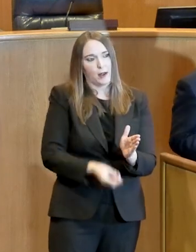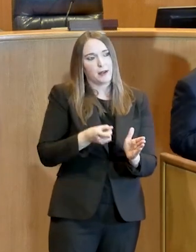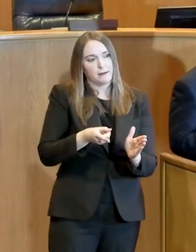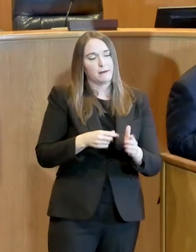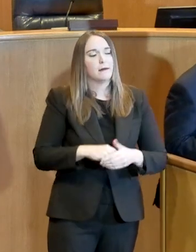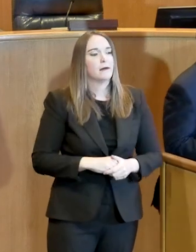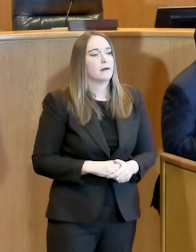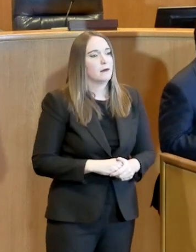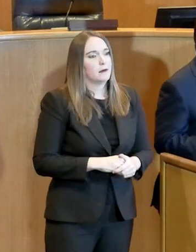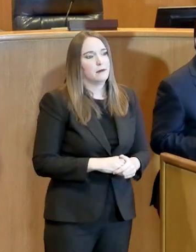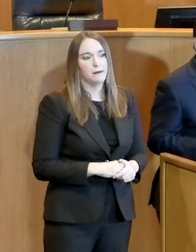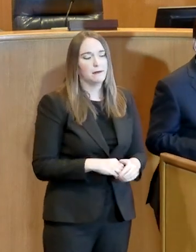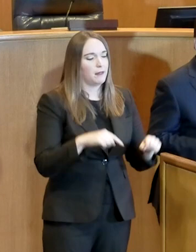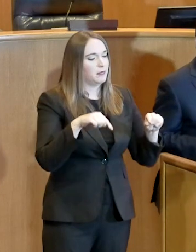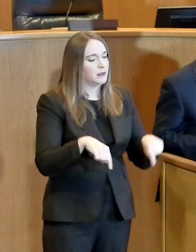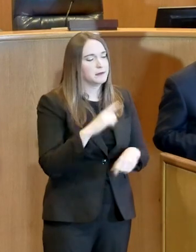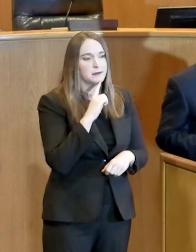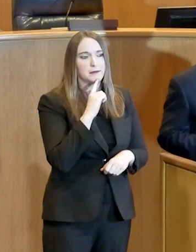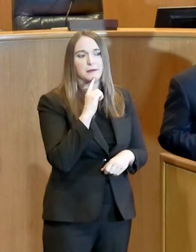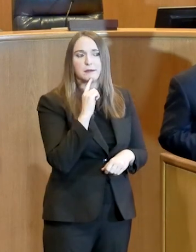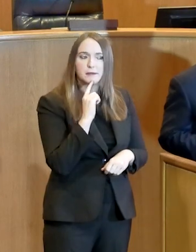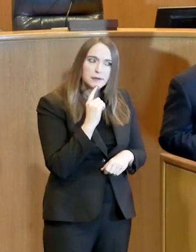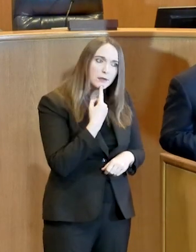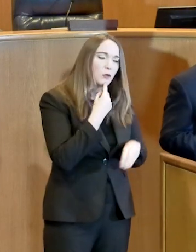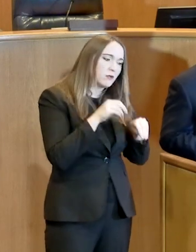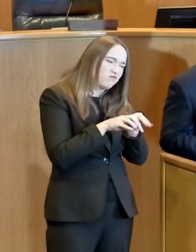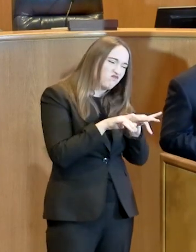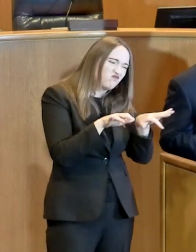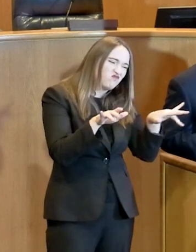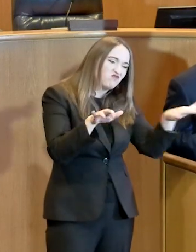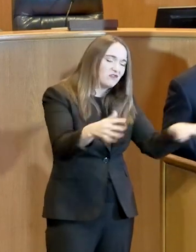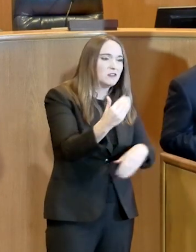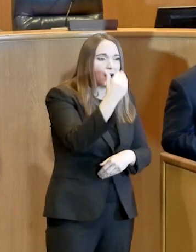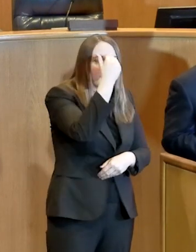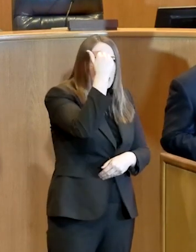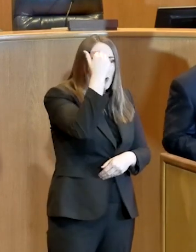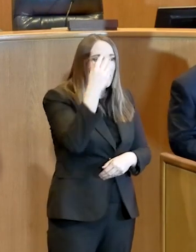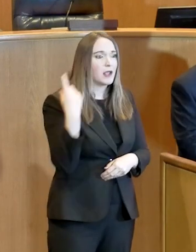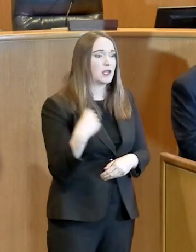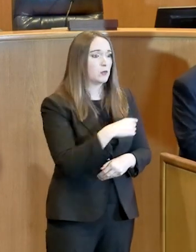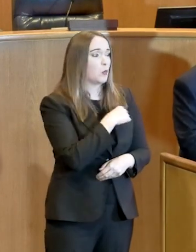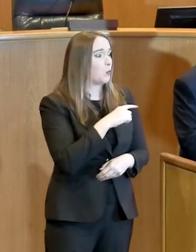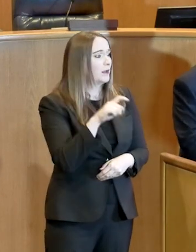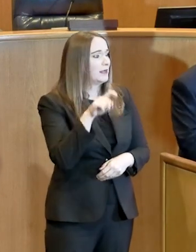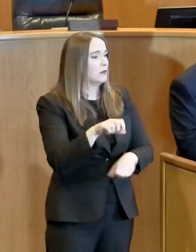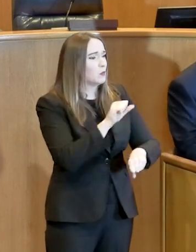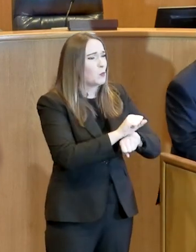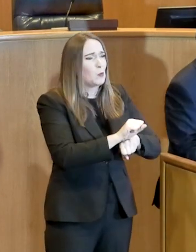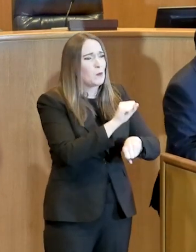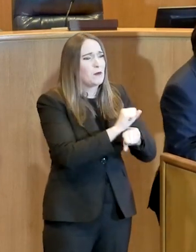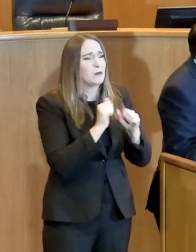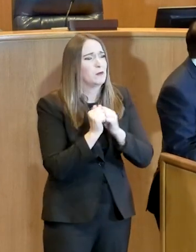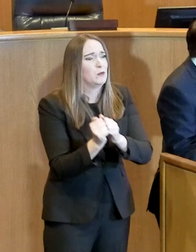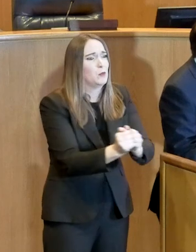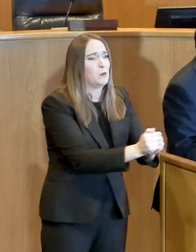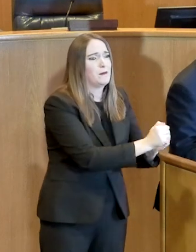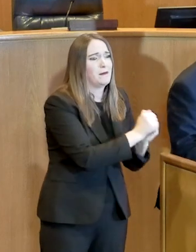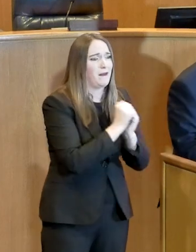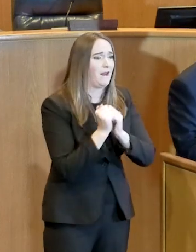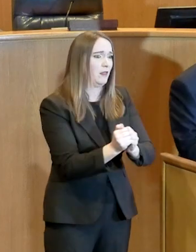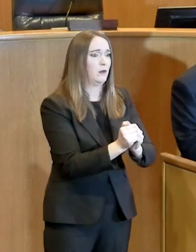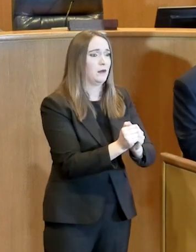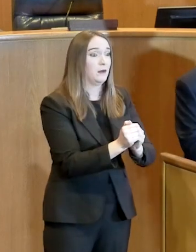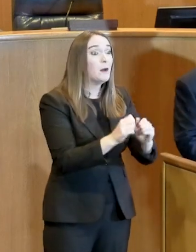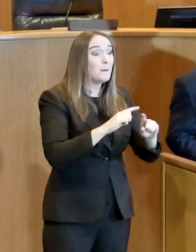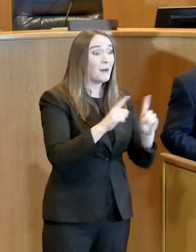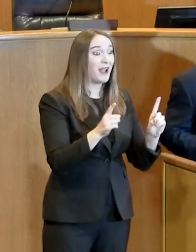doubt about it, and we need to come together here and moving forward even more than we are. And then that is the